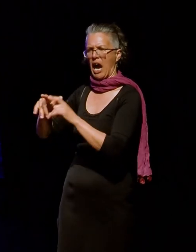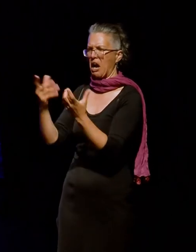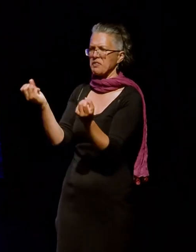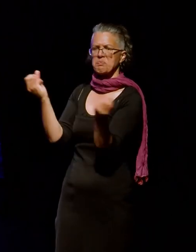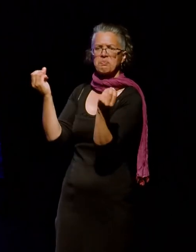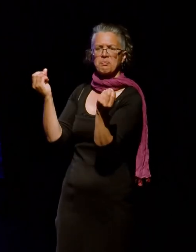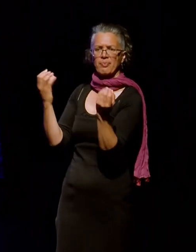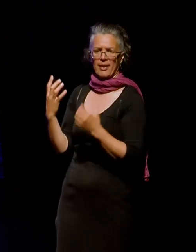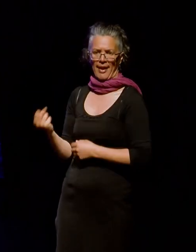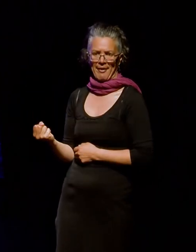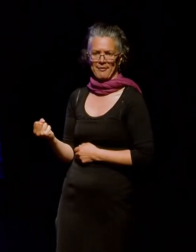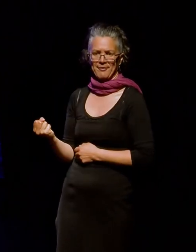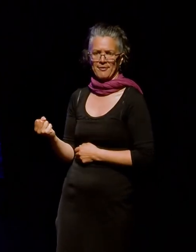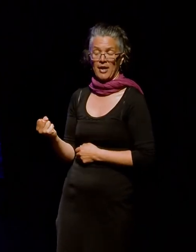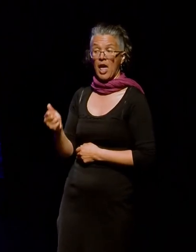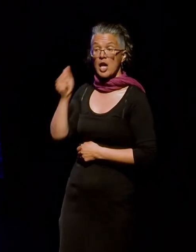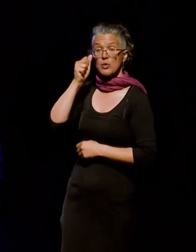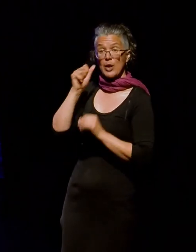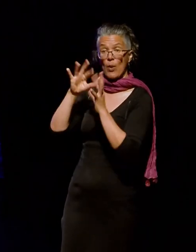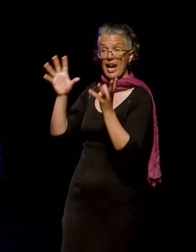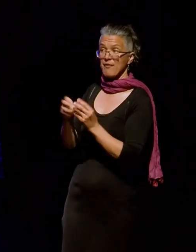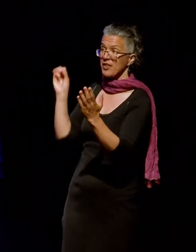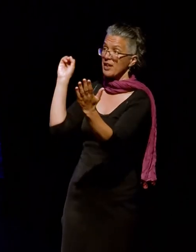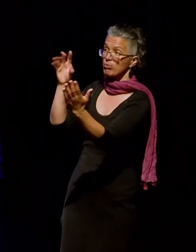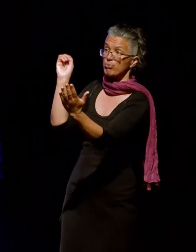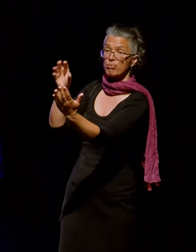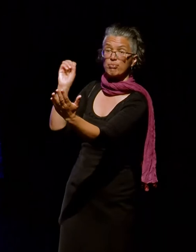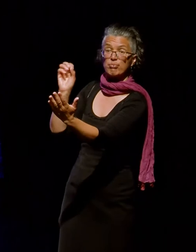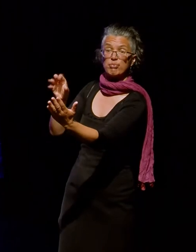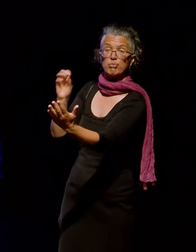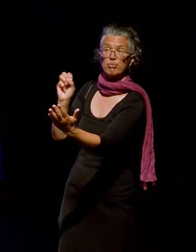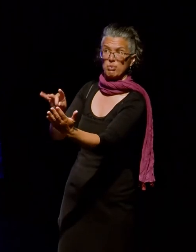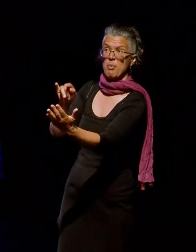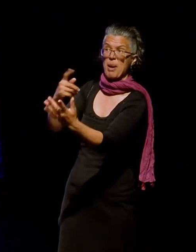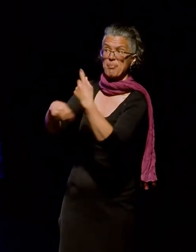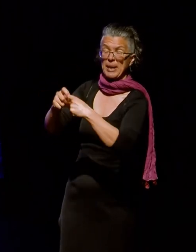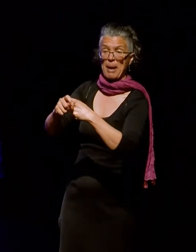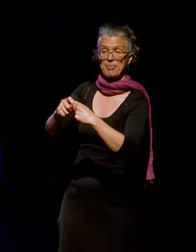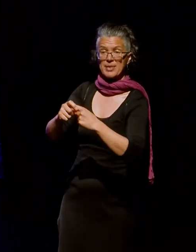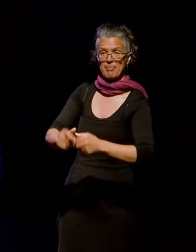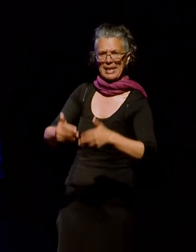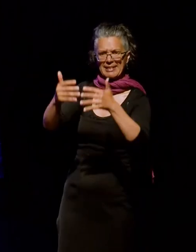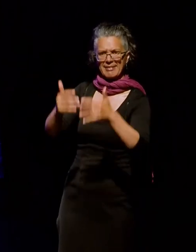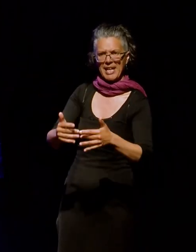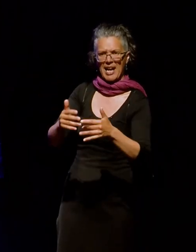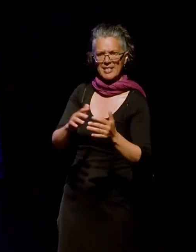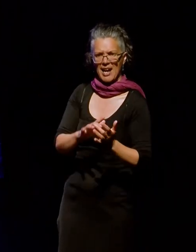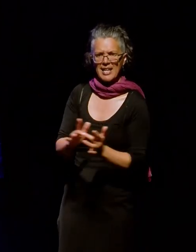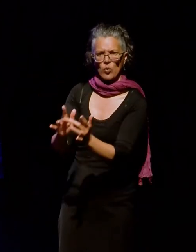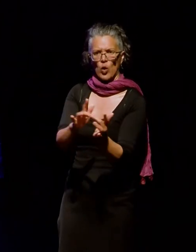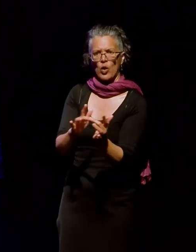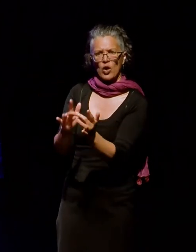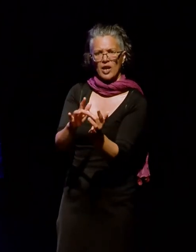As we all know, everything that is captured, shared and stored is part of a network of data documented and managed by Facebook